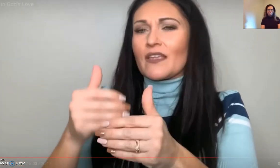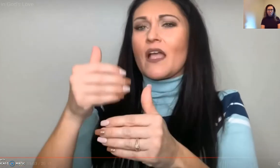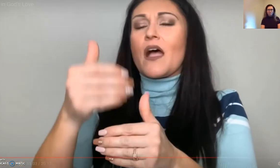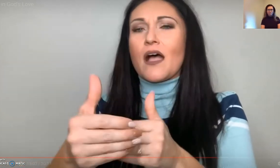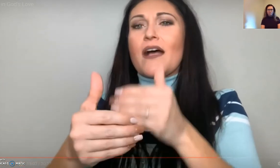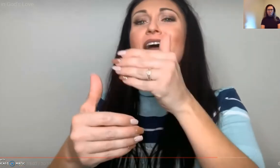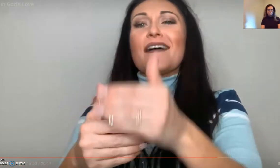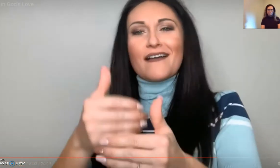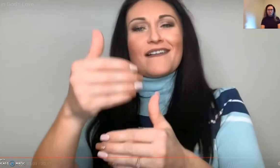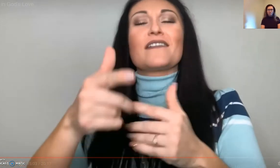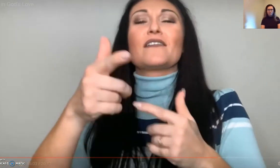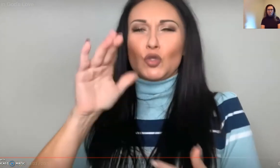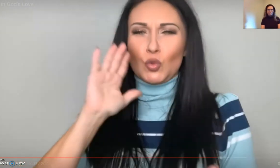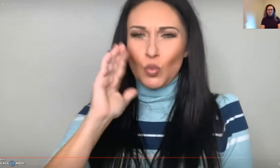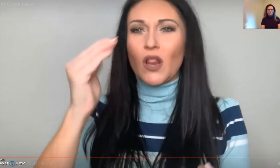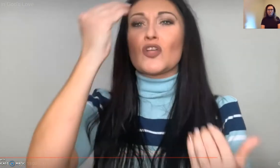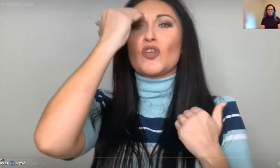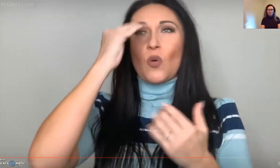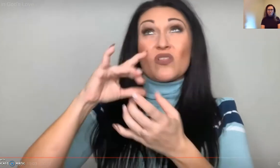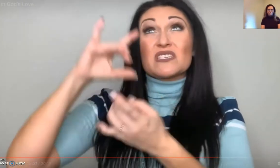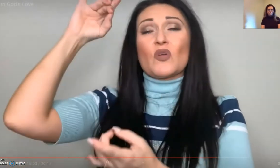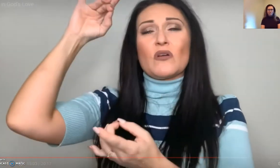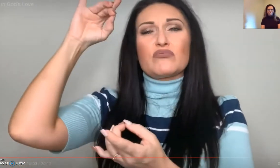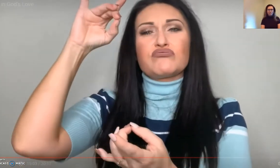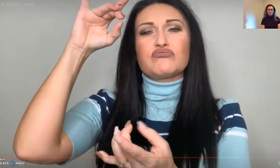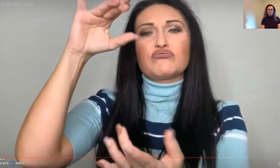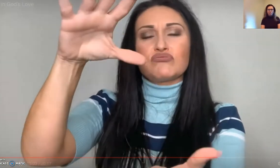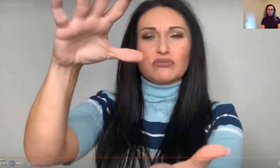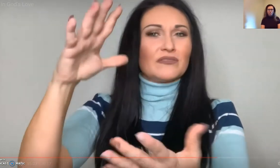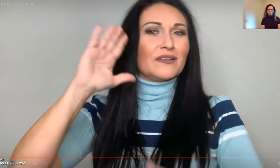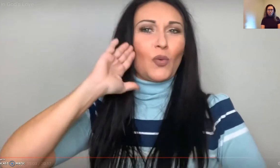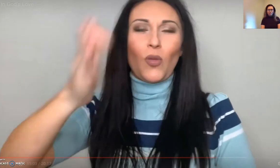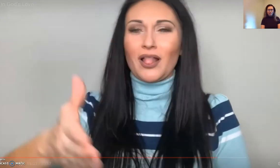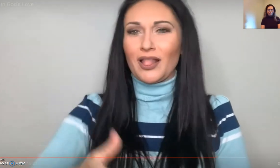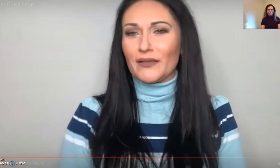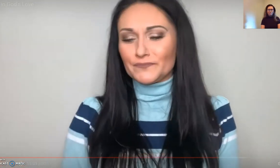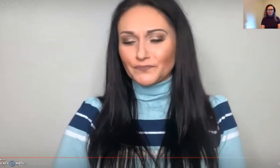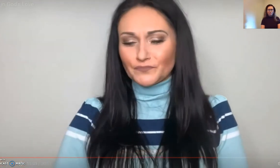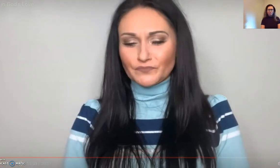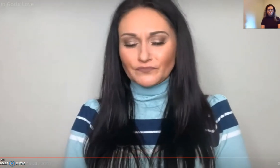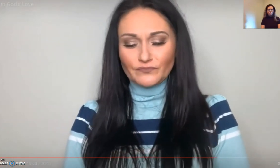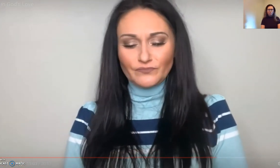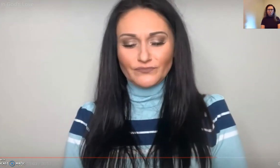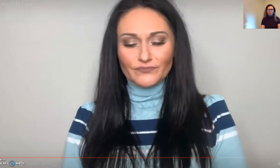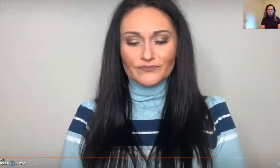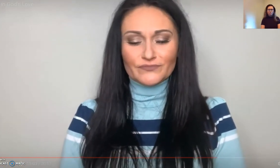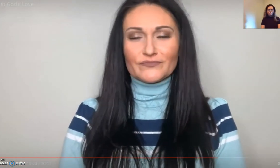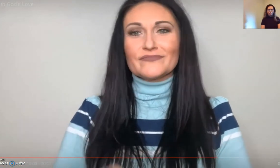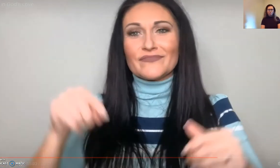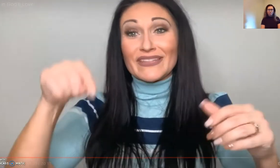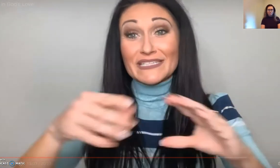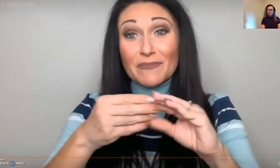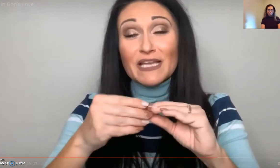your time moving forward. Take baby steps and you'll know that his spirit will help change you.